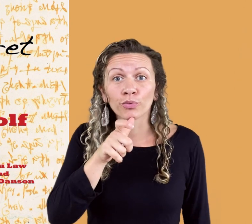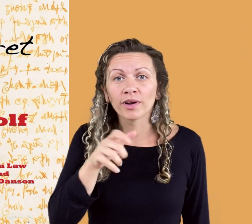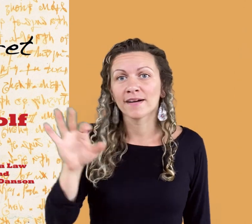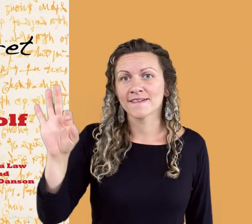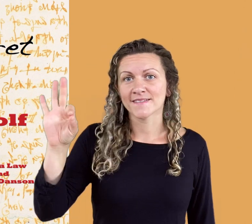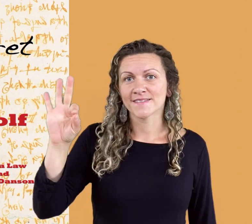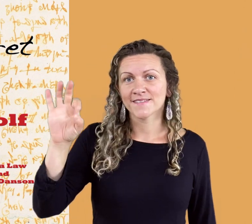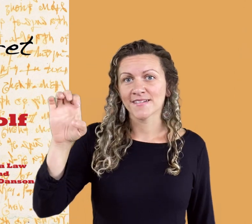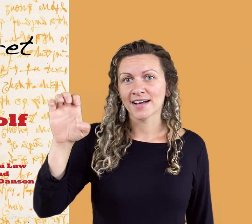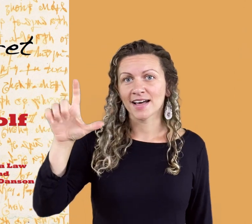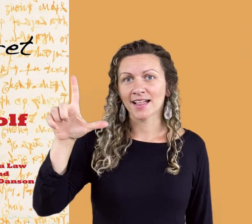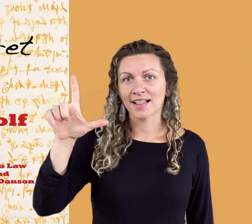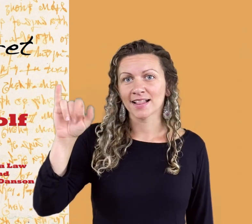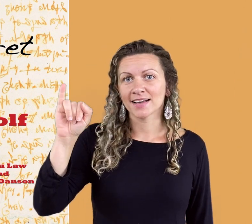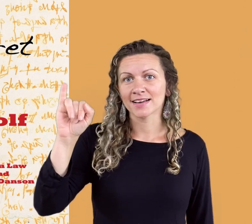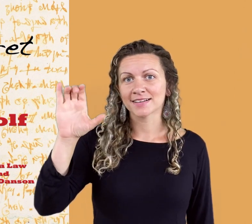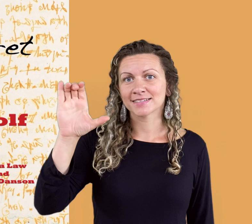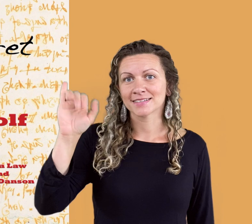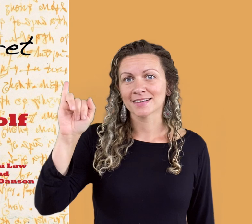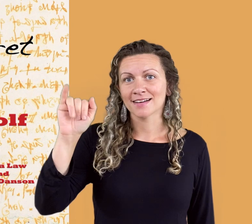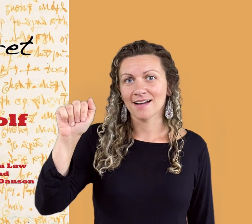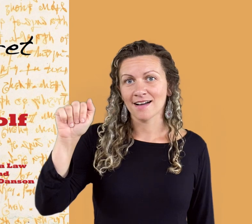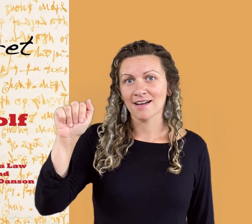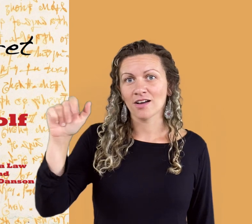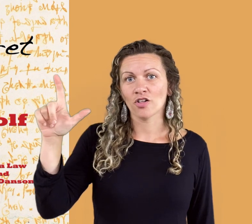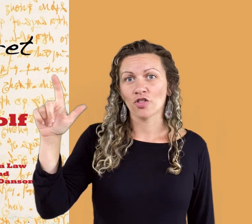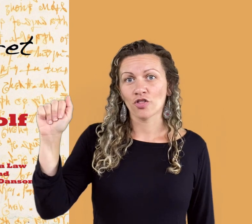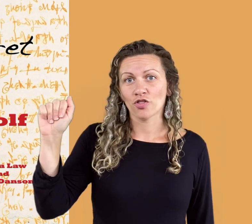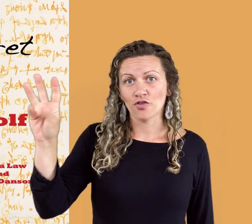The story is written by Felicia Law